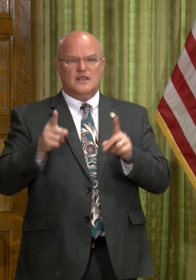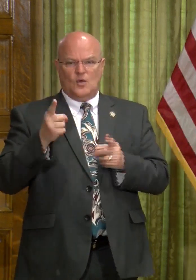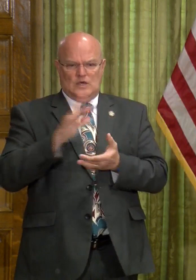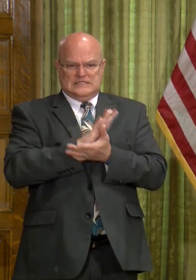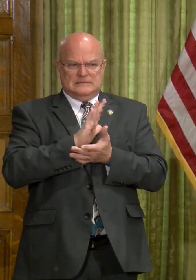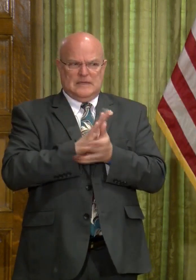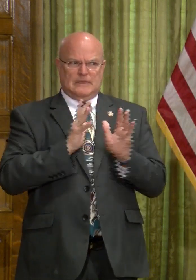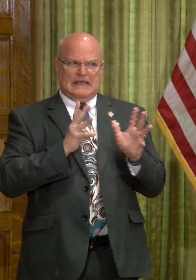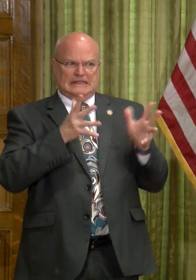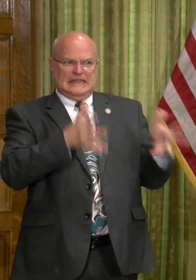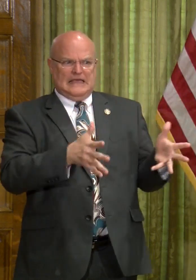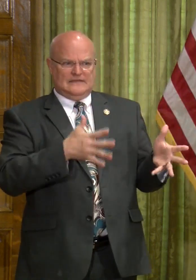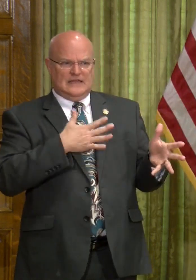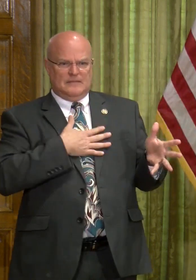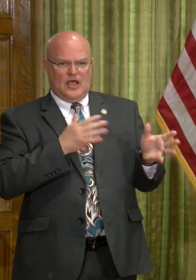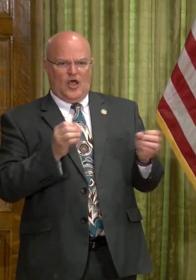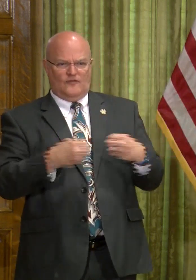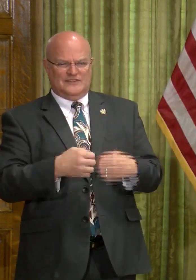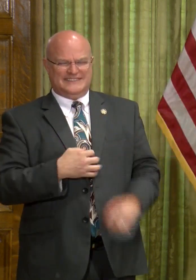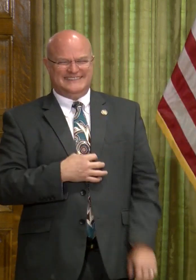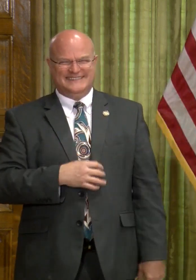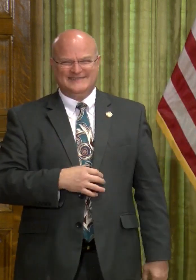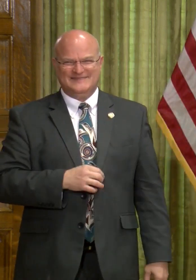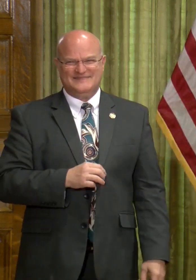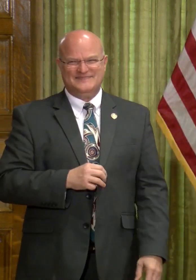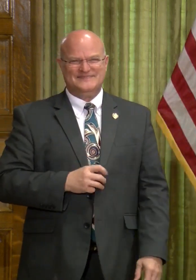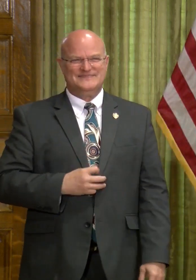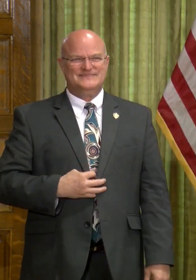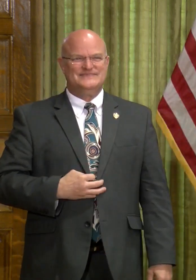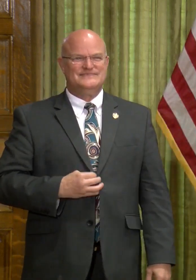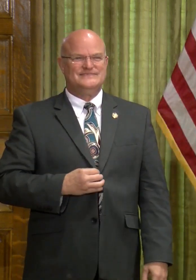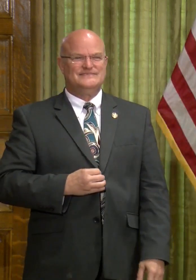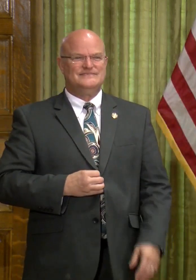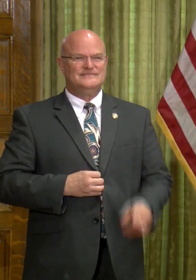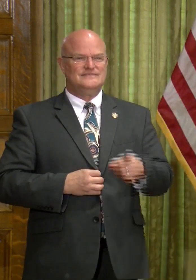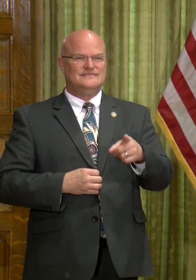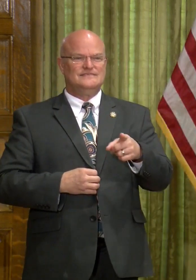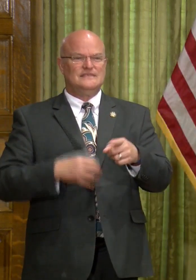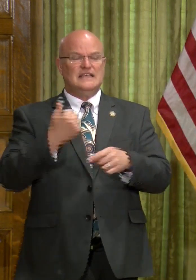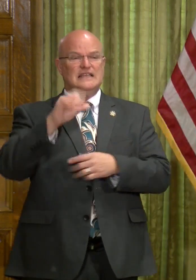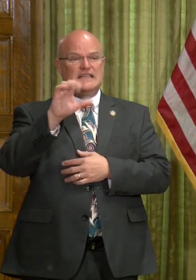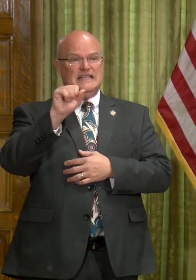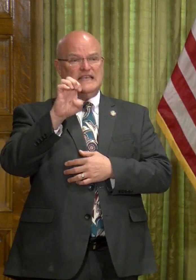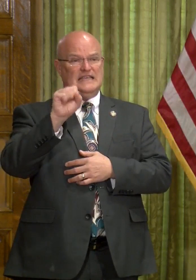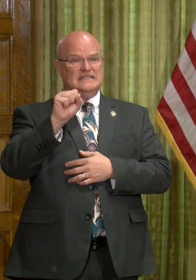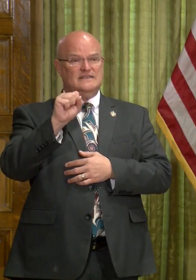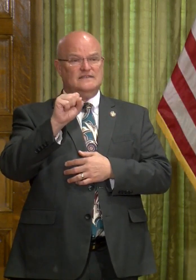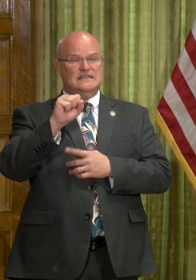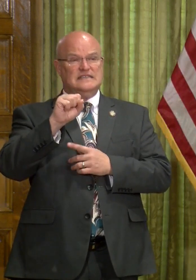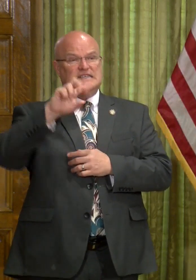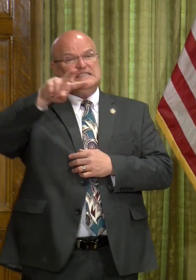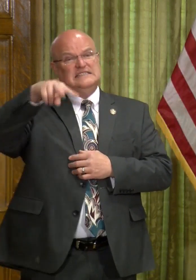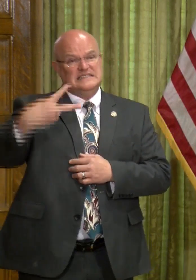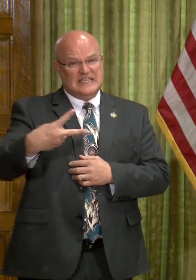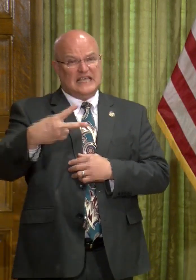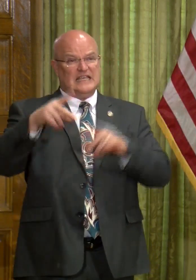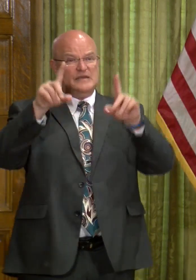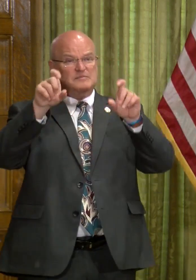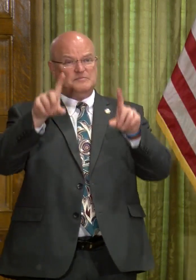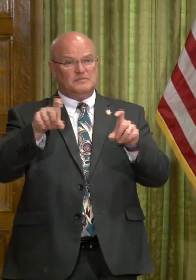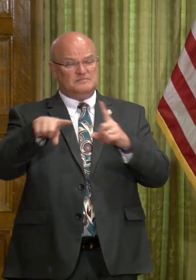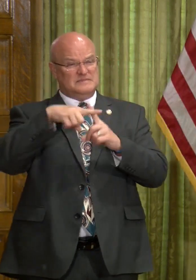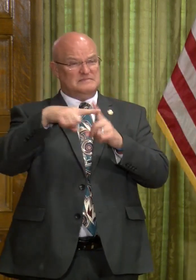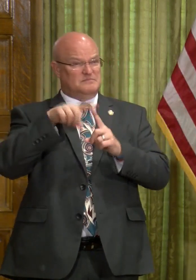one sheet of paper in my office. We'll have that for you. any cases of a second positive test amongst